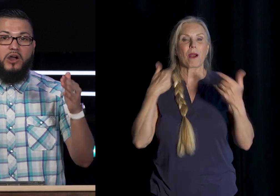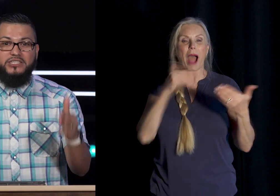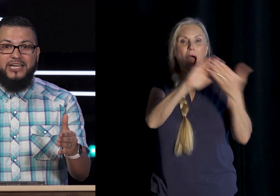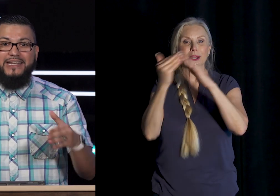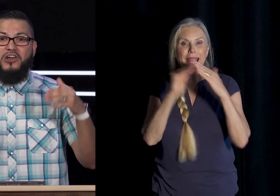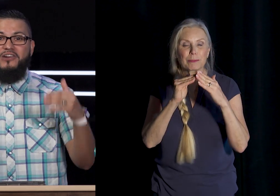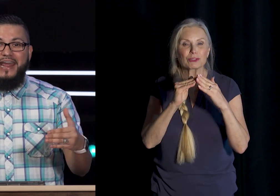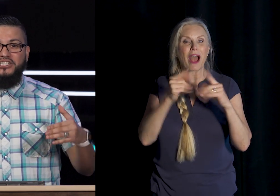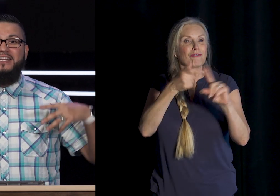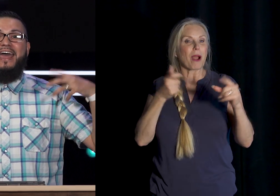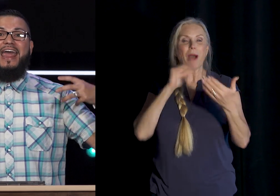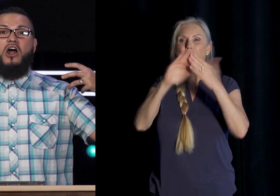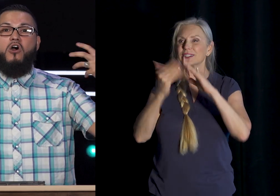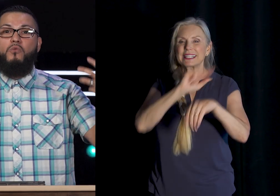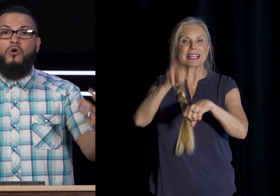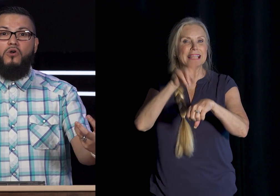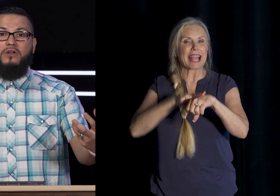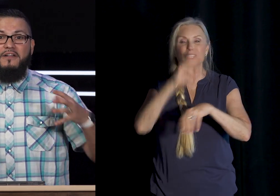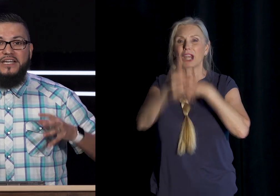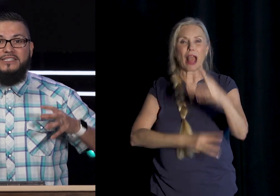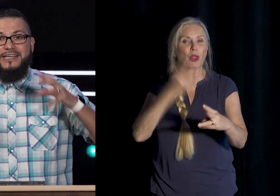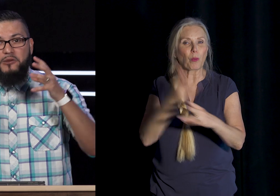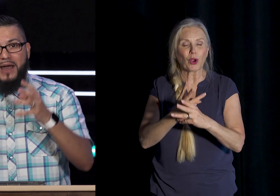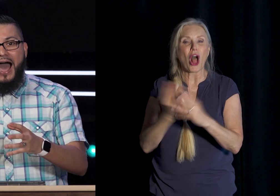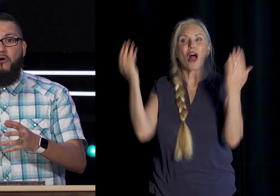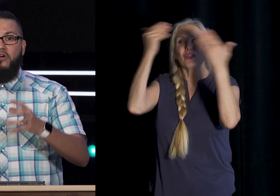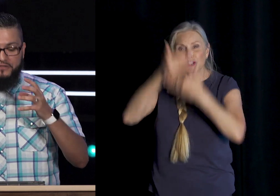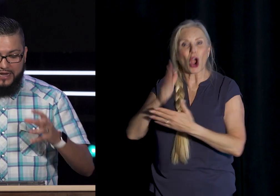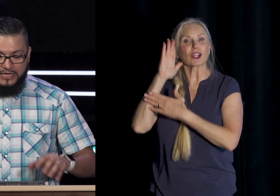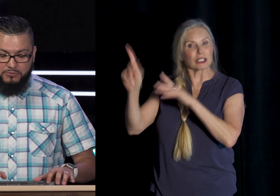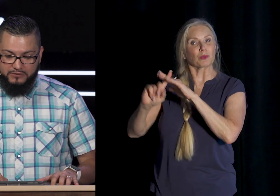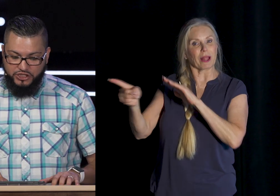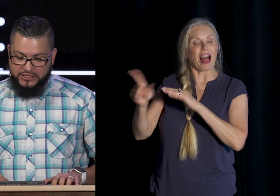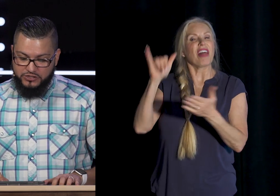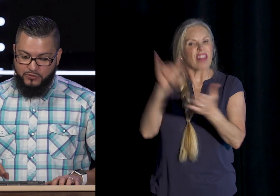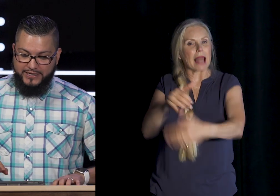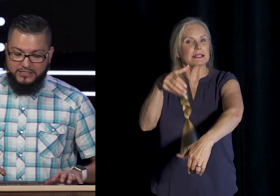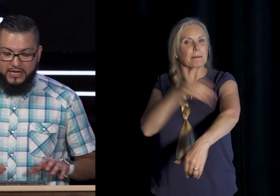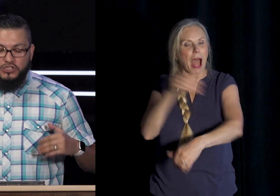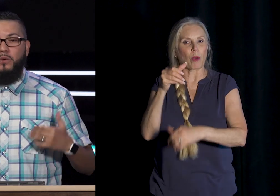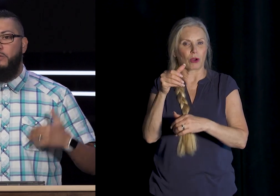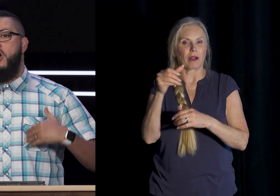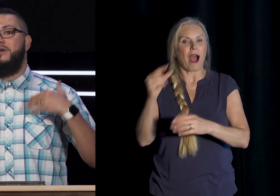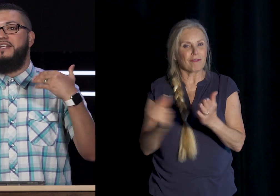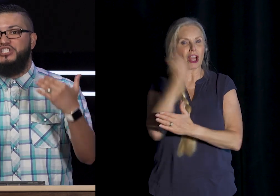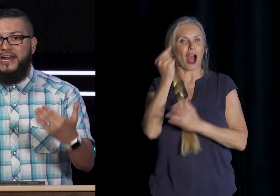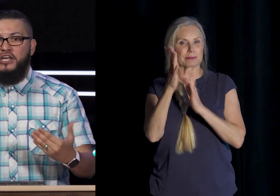our Cities Our nation And our World This is the Power of the Gospel of Jesus Christ So when we Are initiating